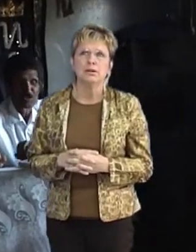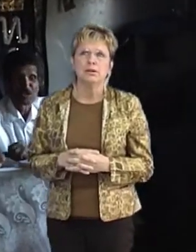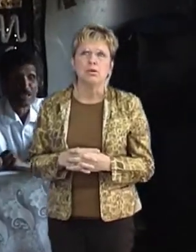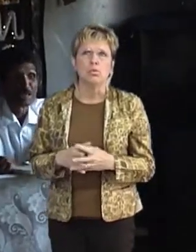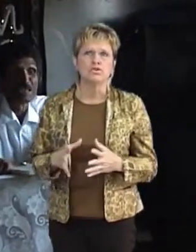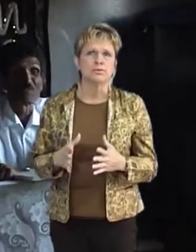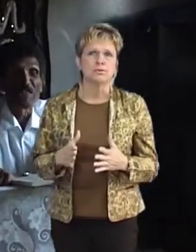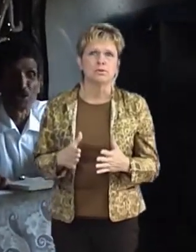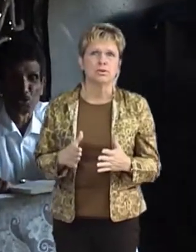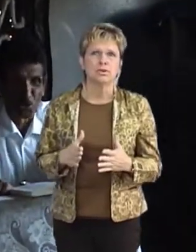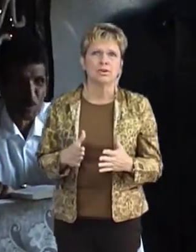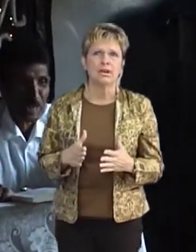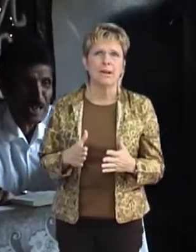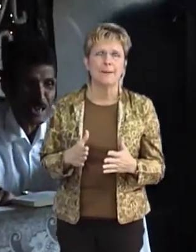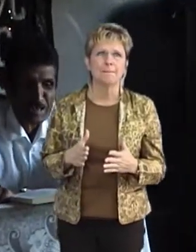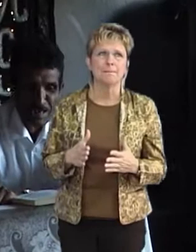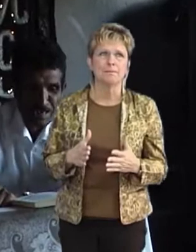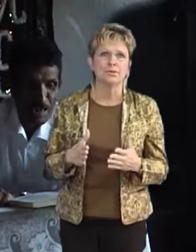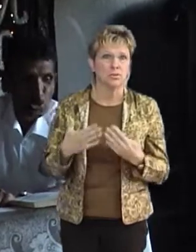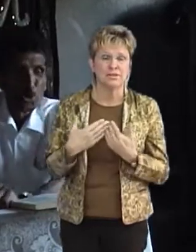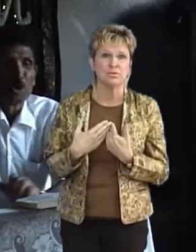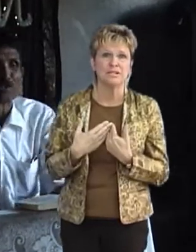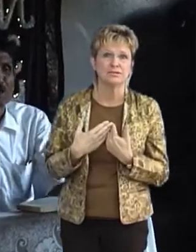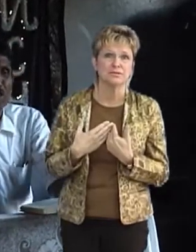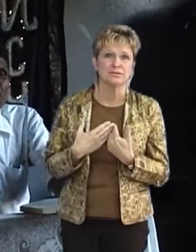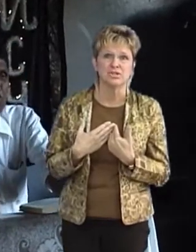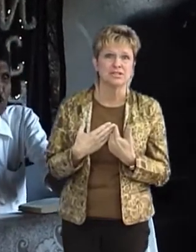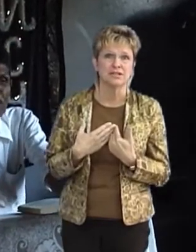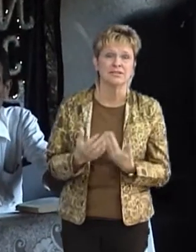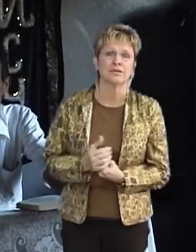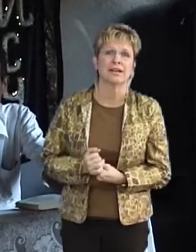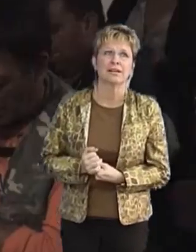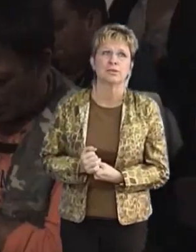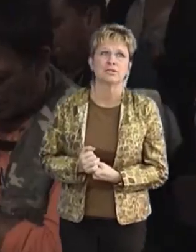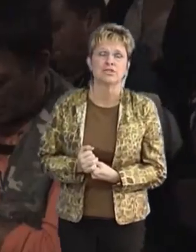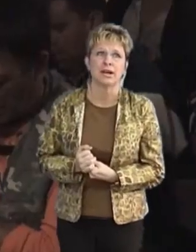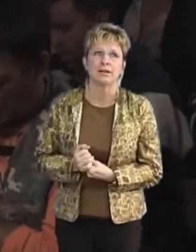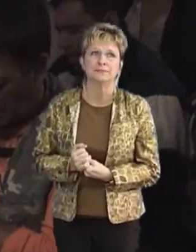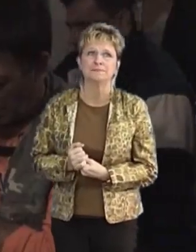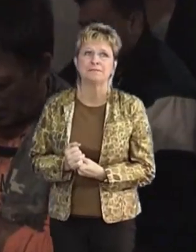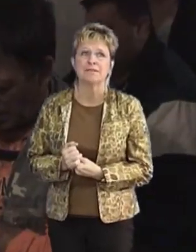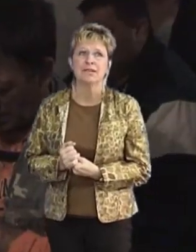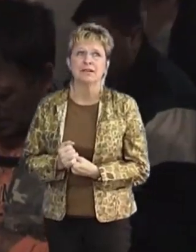worship the Lord the way that we do just in a different language.